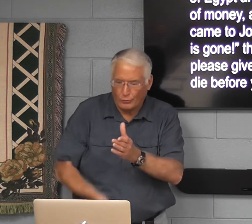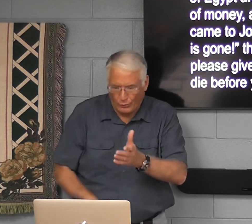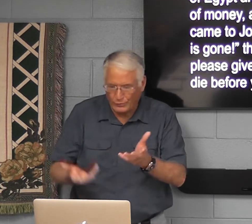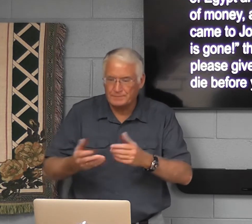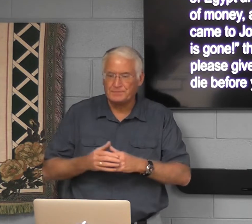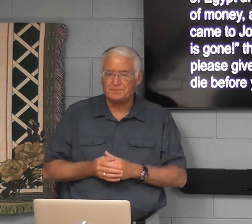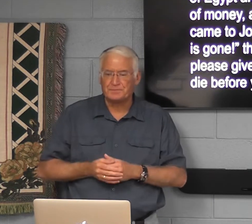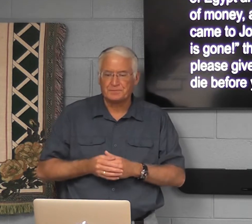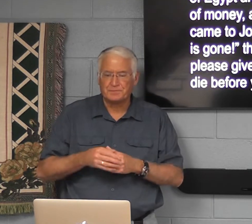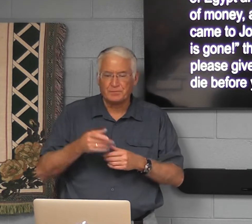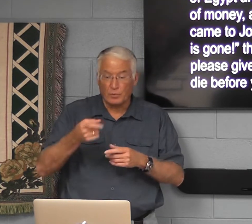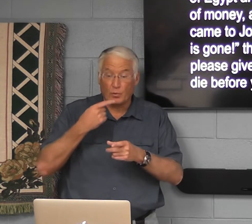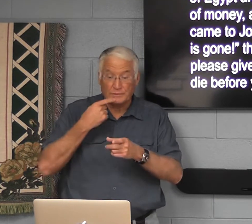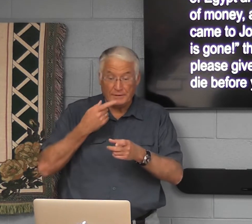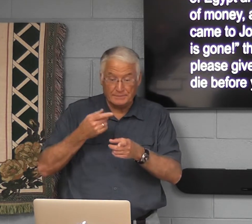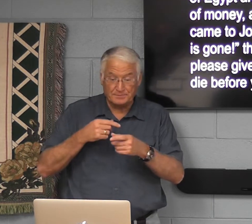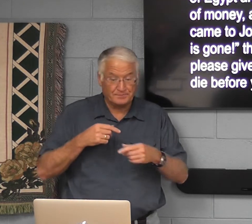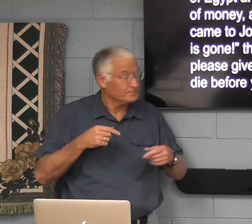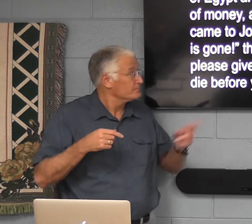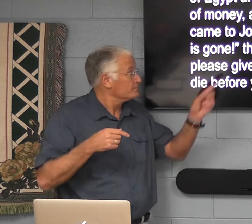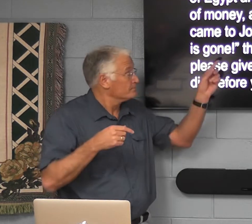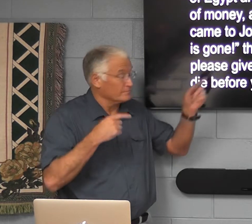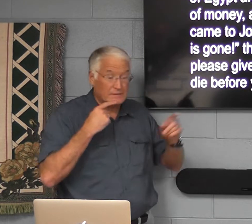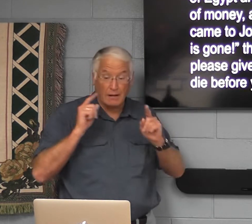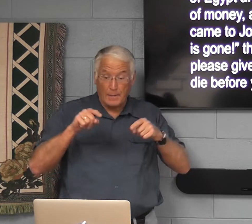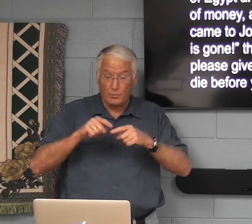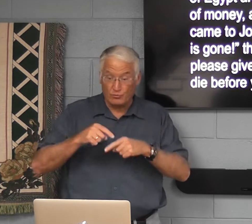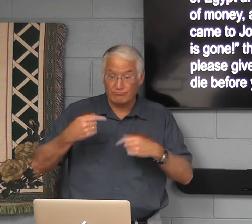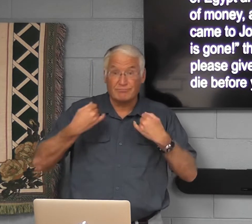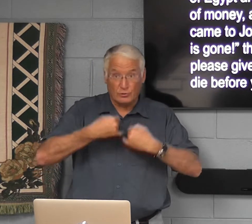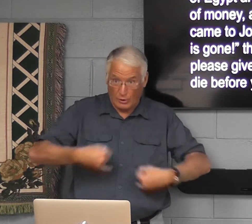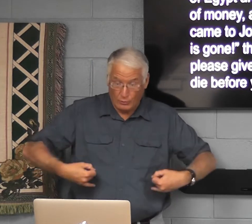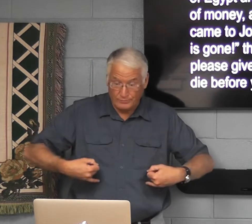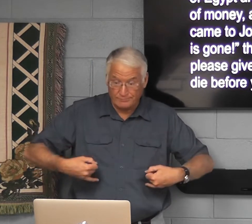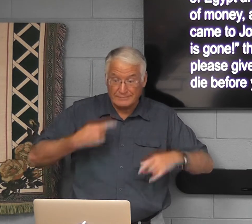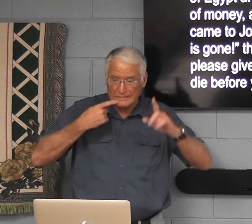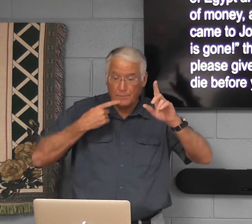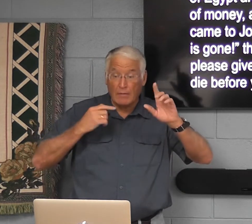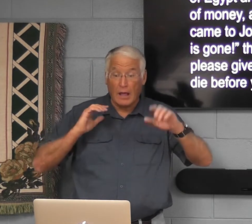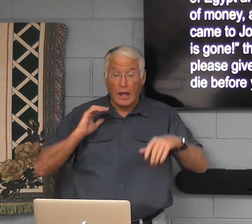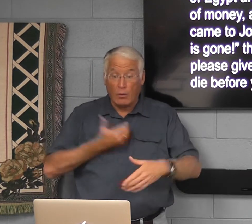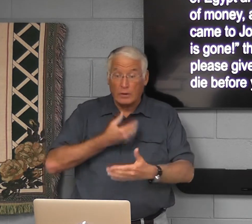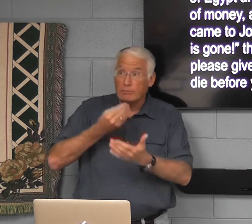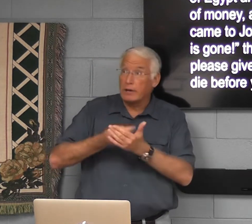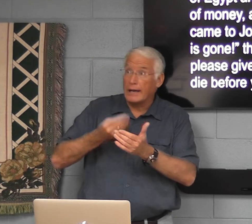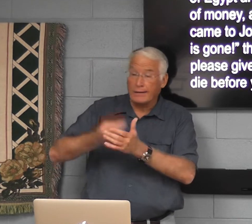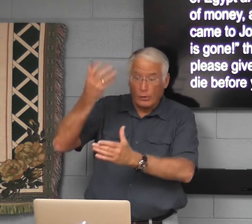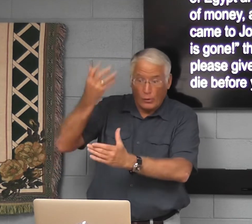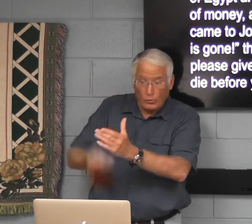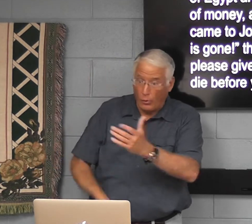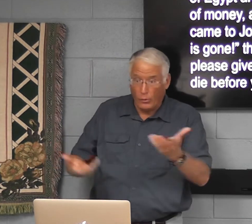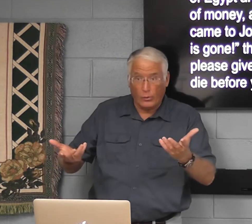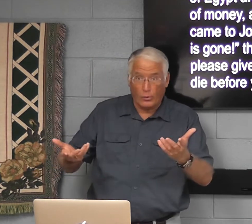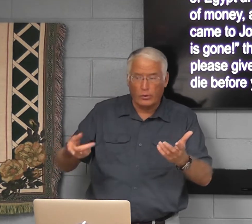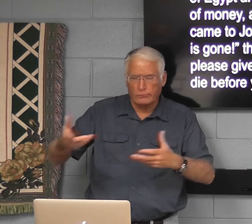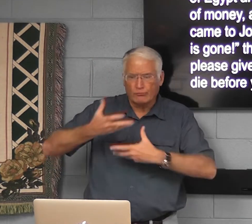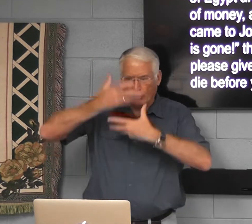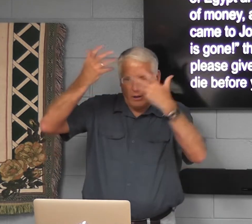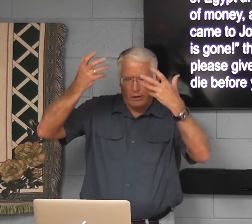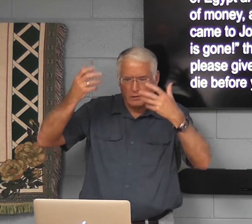the money had gone. And it says, they had all come to Joseph. Our money is gone, they